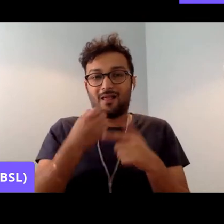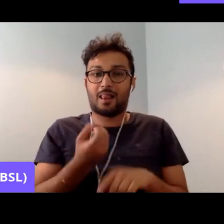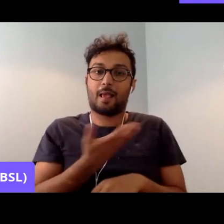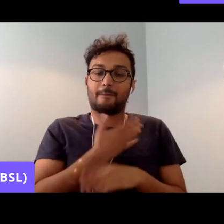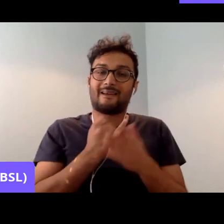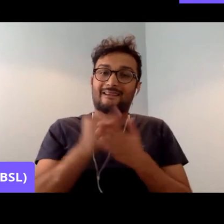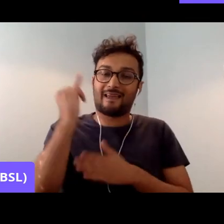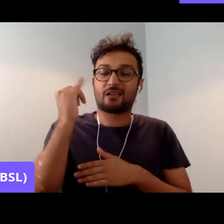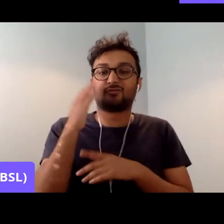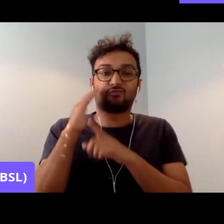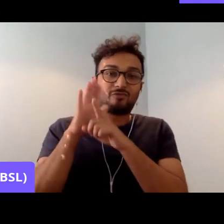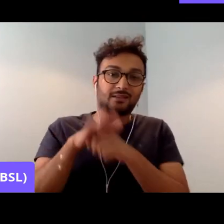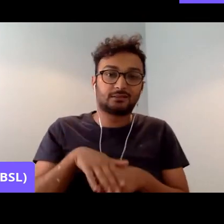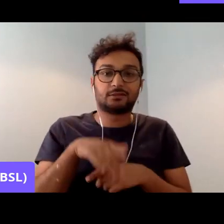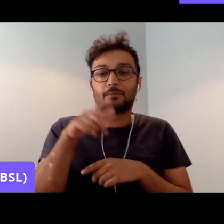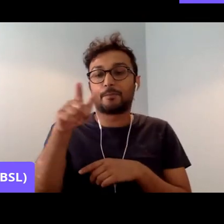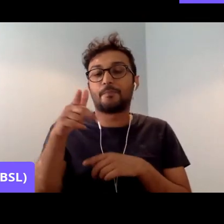Fascism.